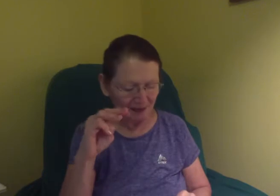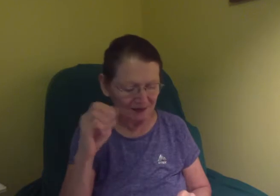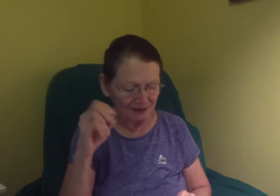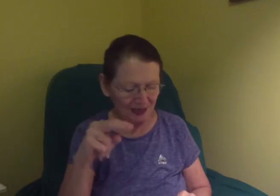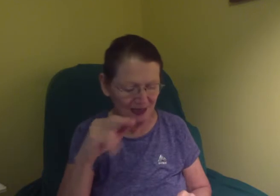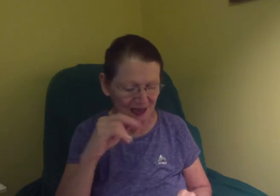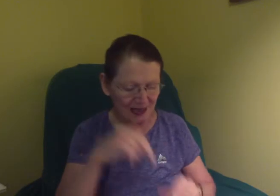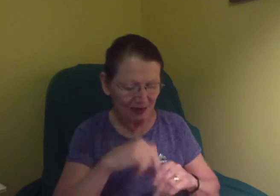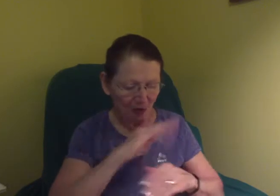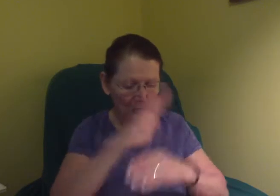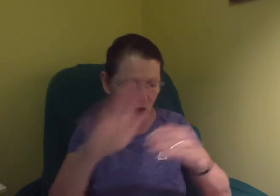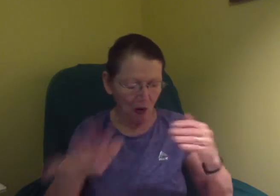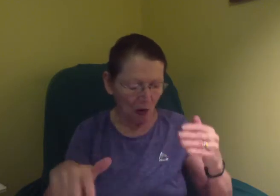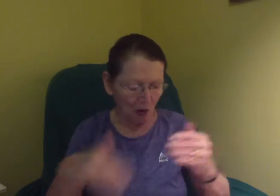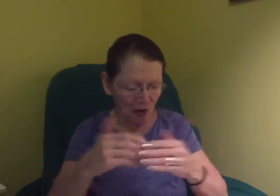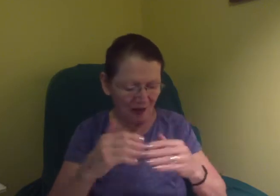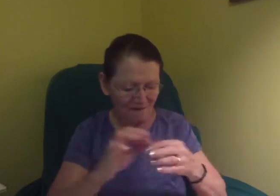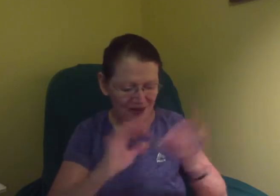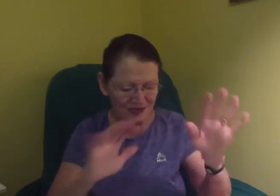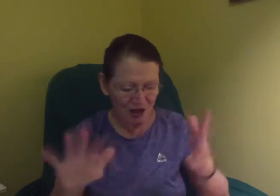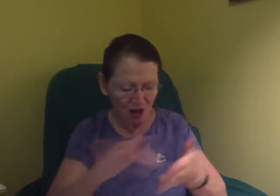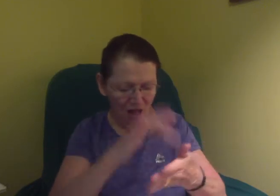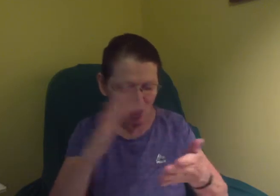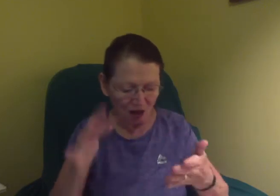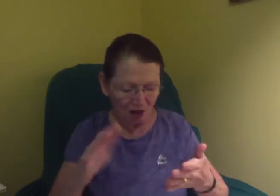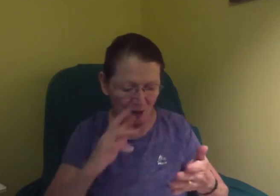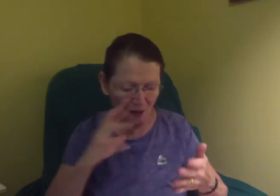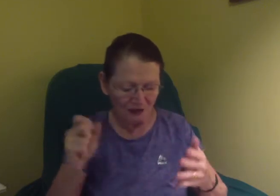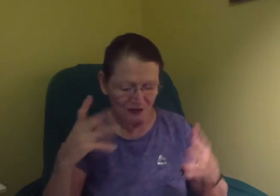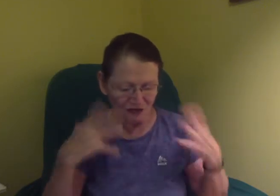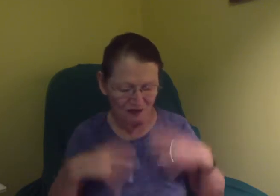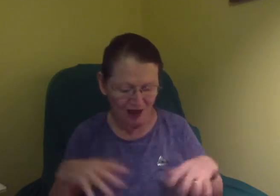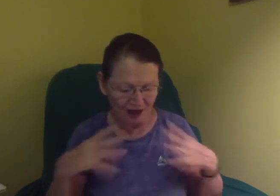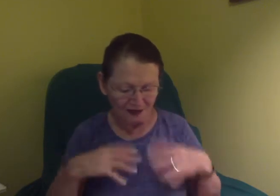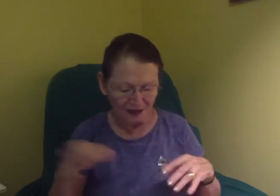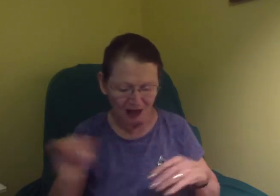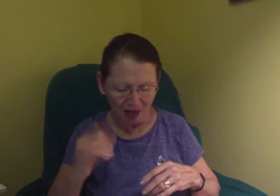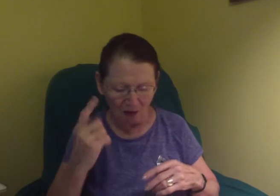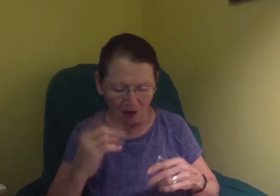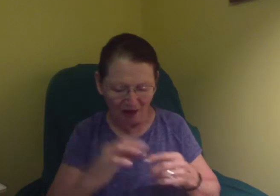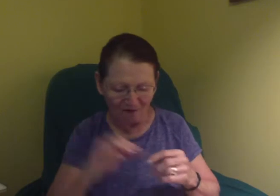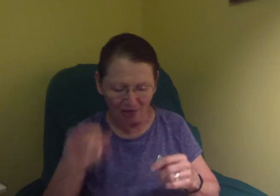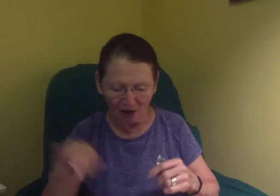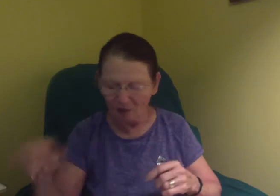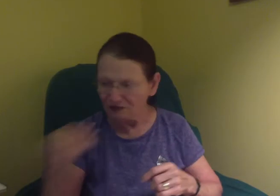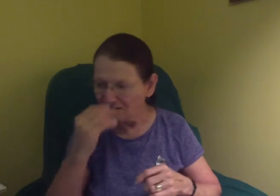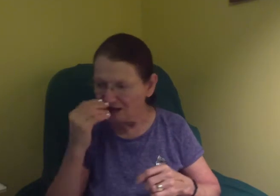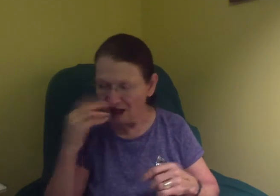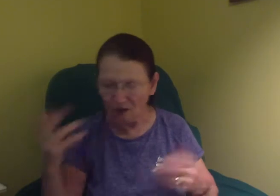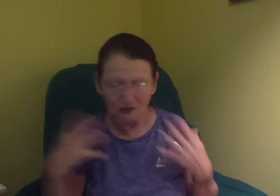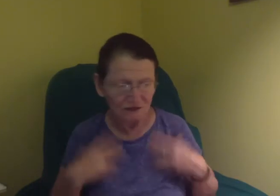about out if